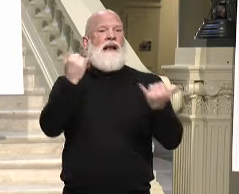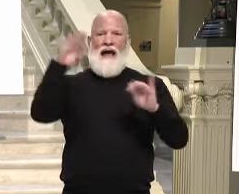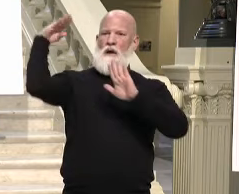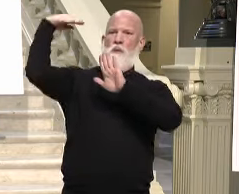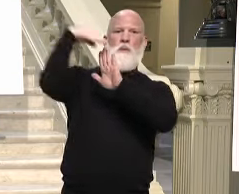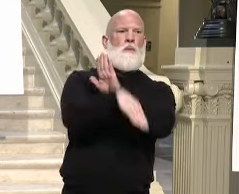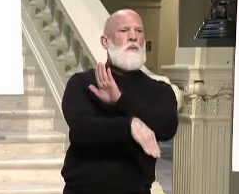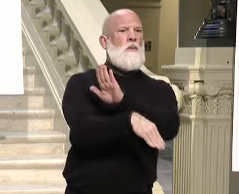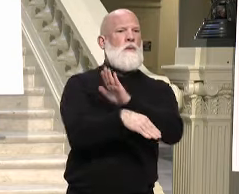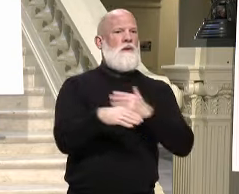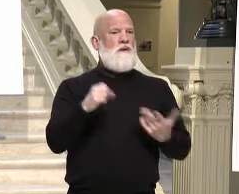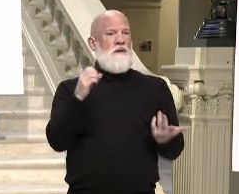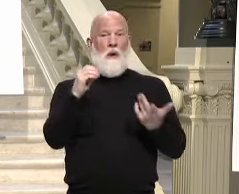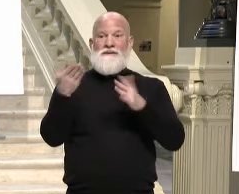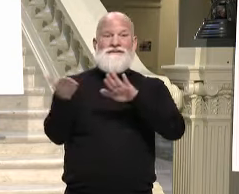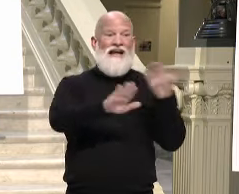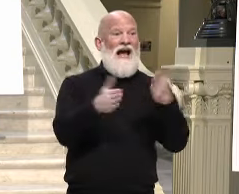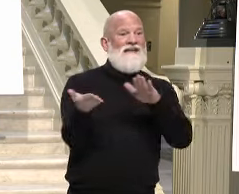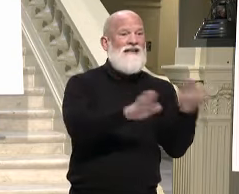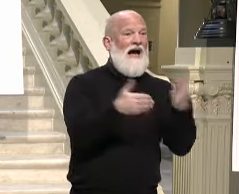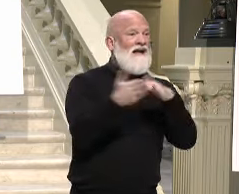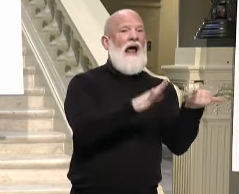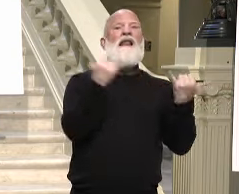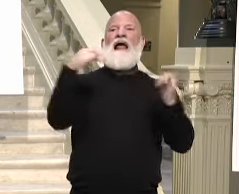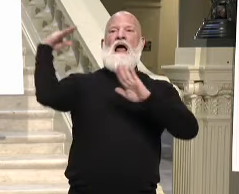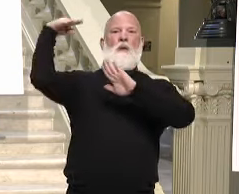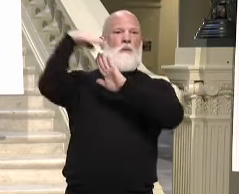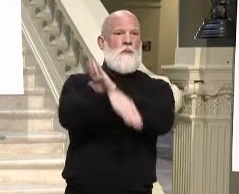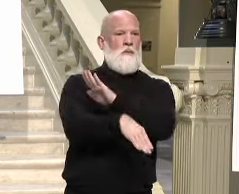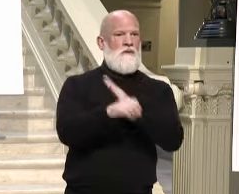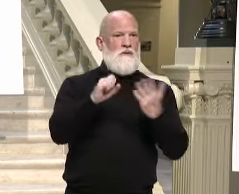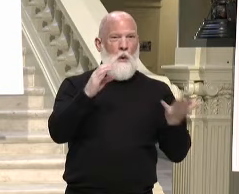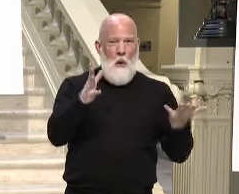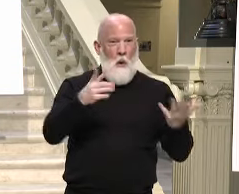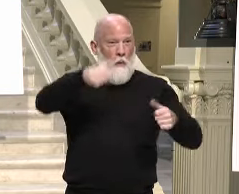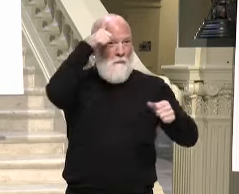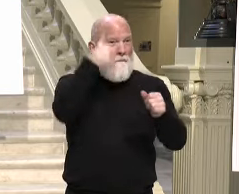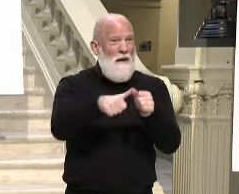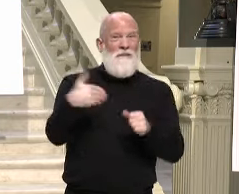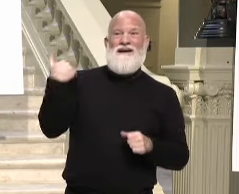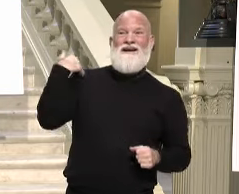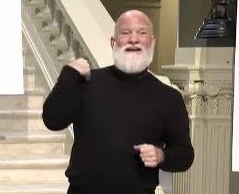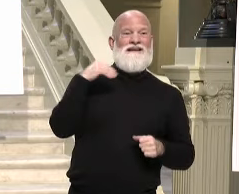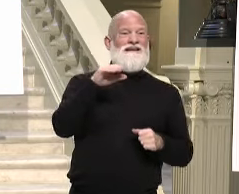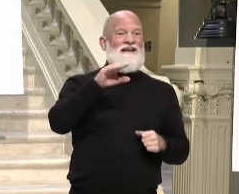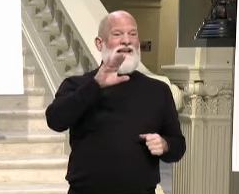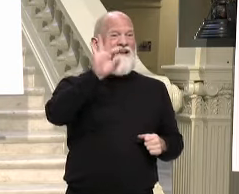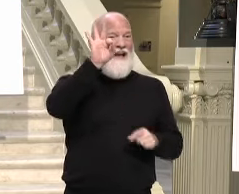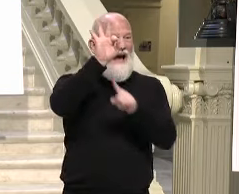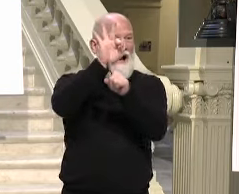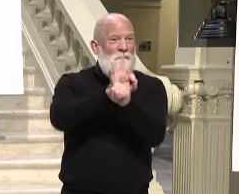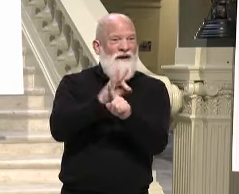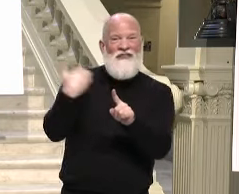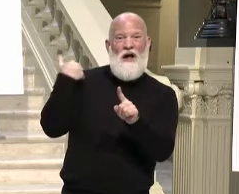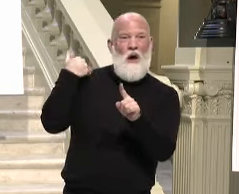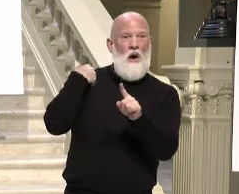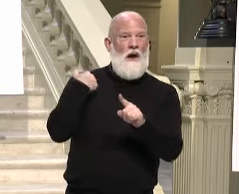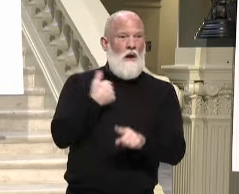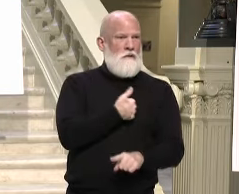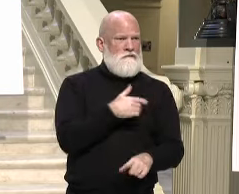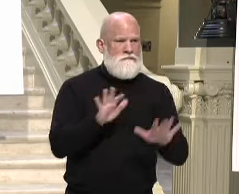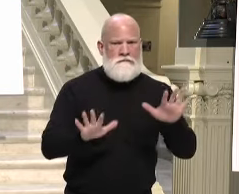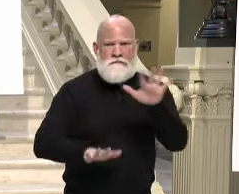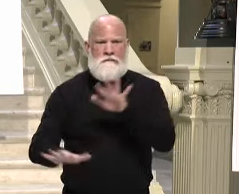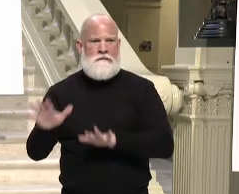would remind everybody back to seven, eight, nine months ago, the steps that we've taken early